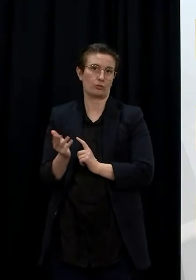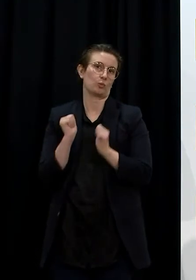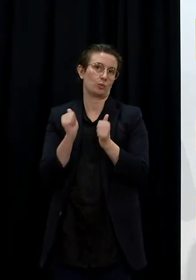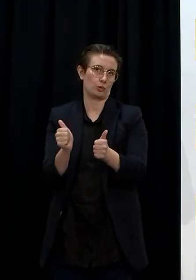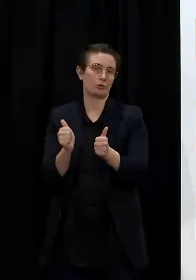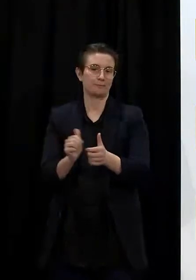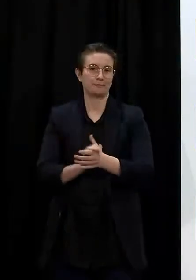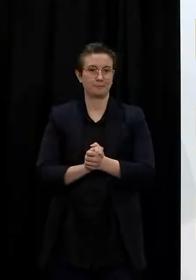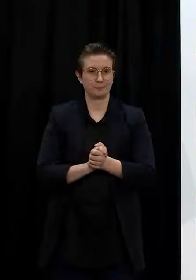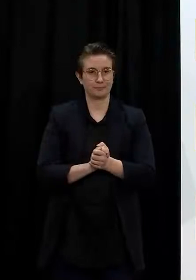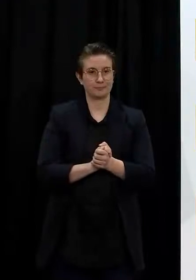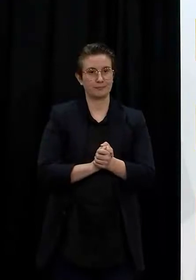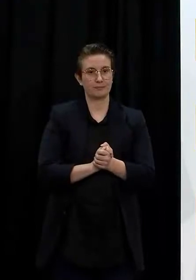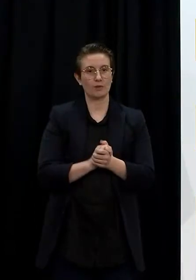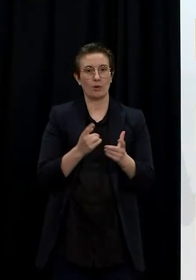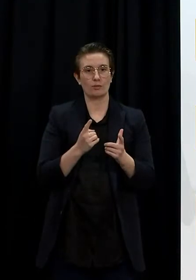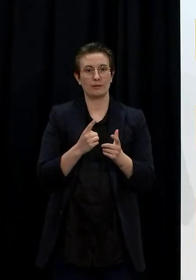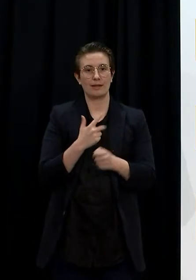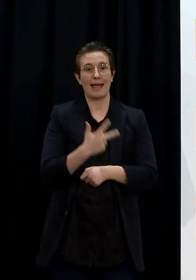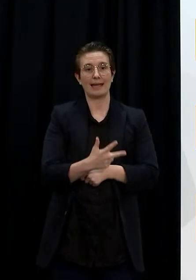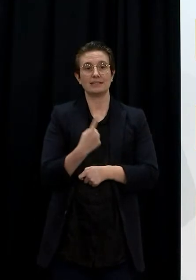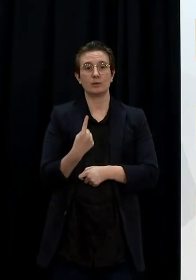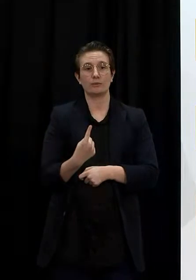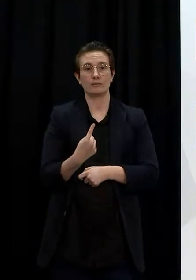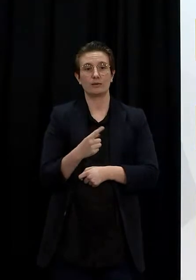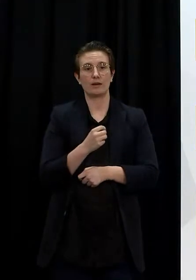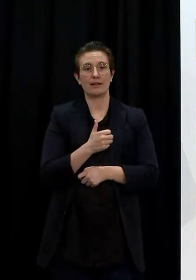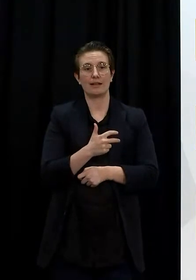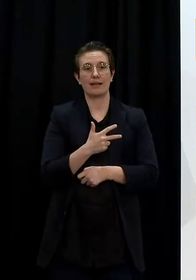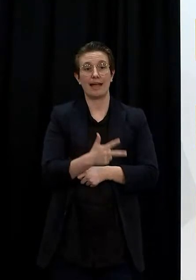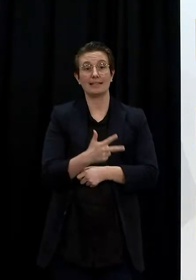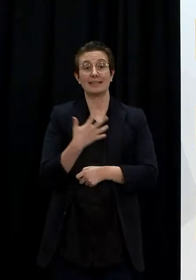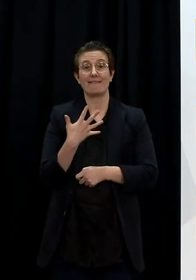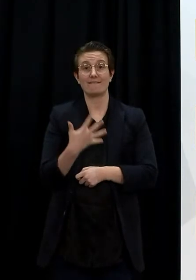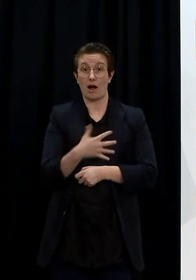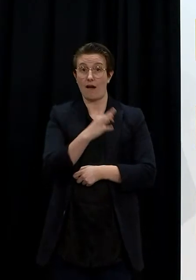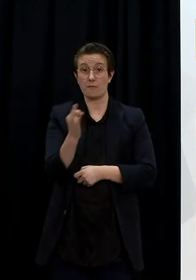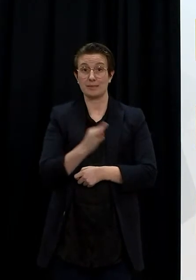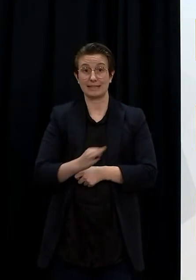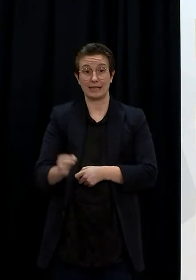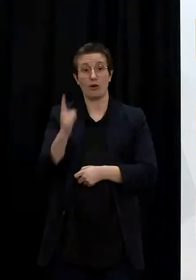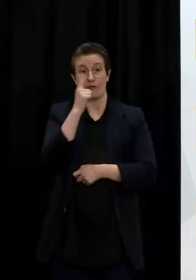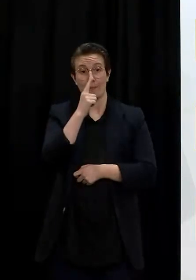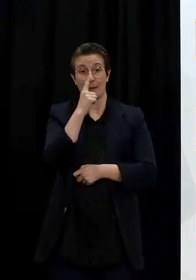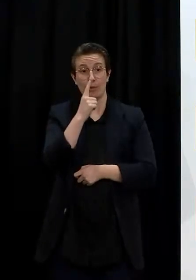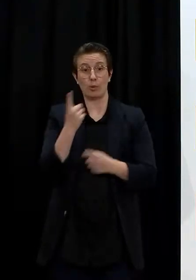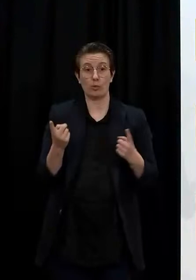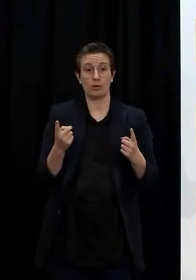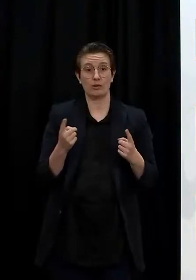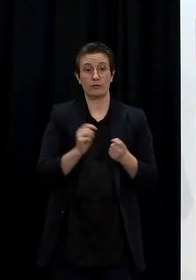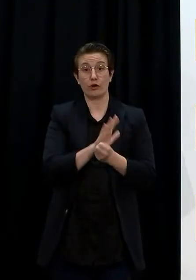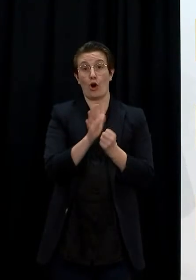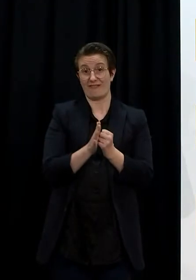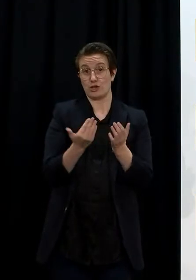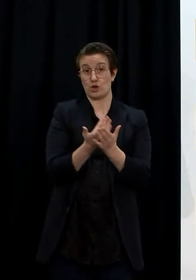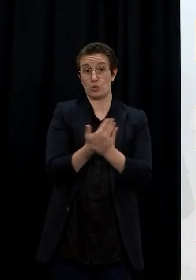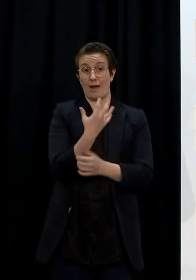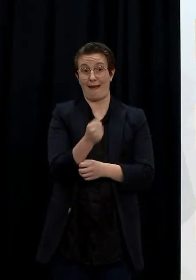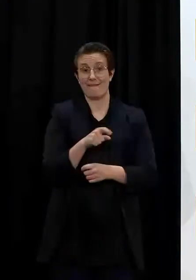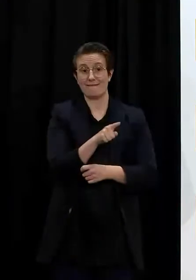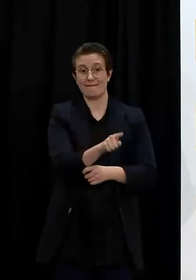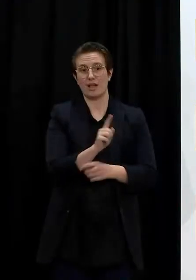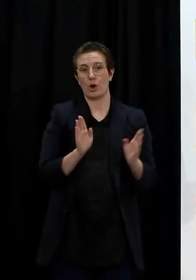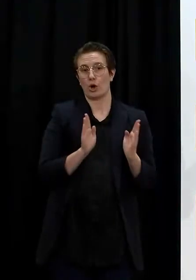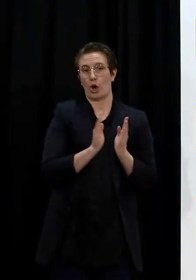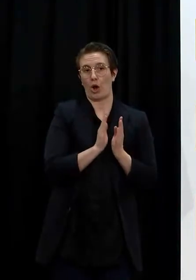56% were household contacts who were already isolating. 36% of yesterday's cases, the ones announced